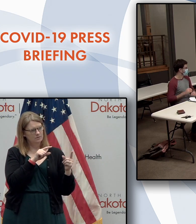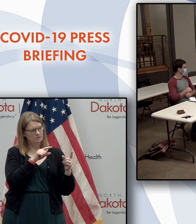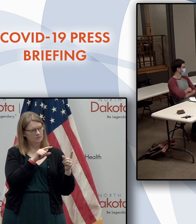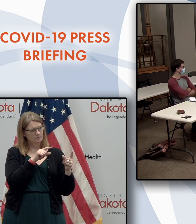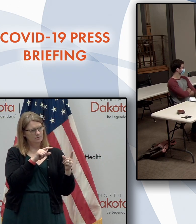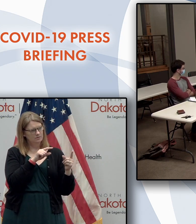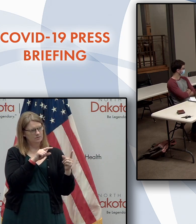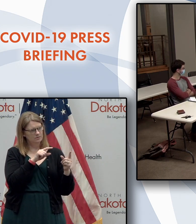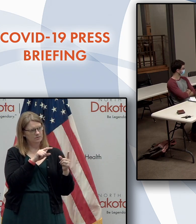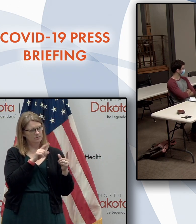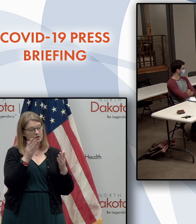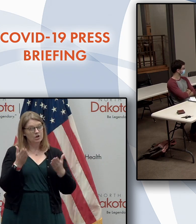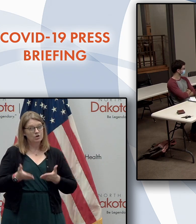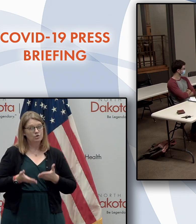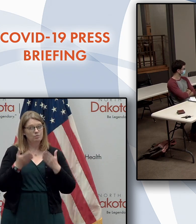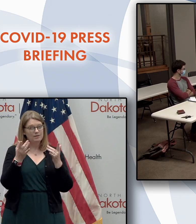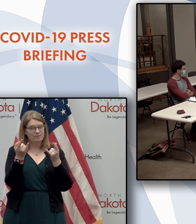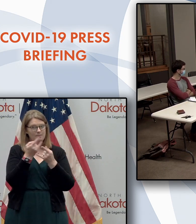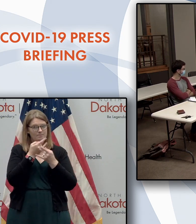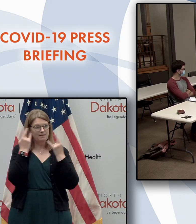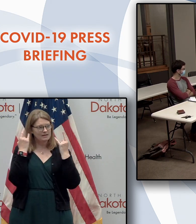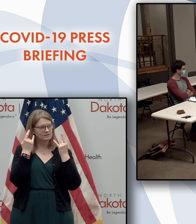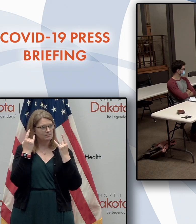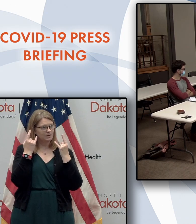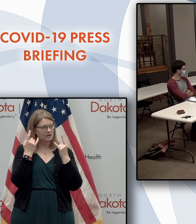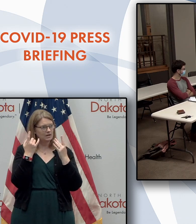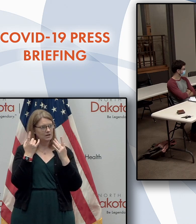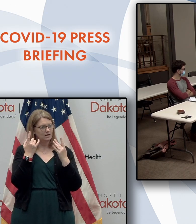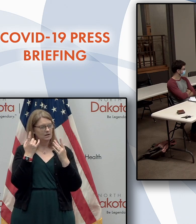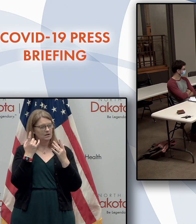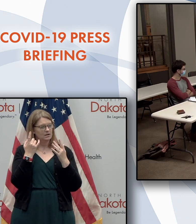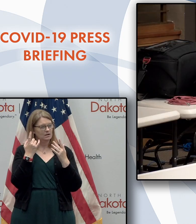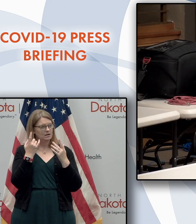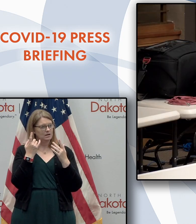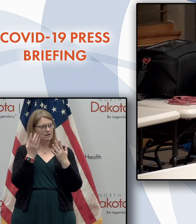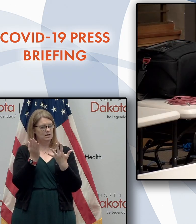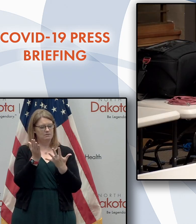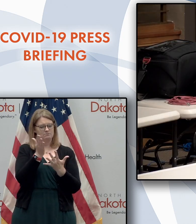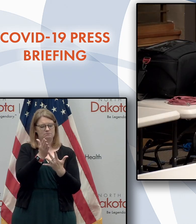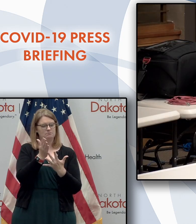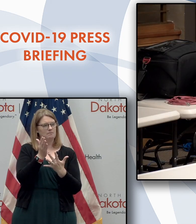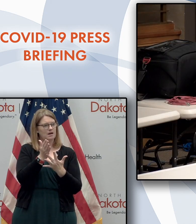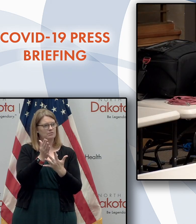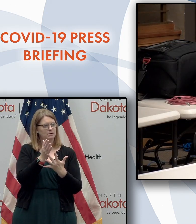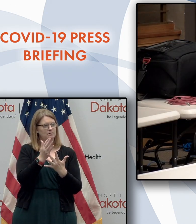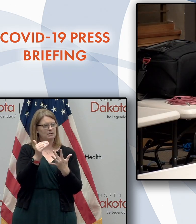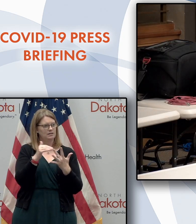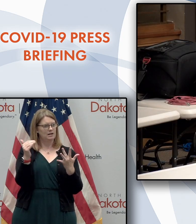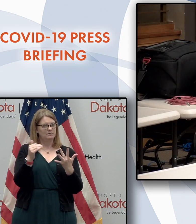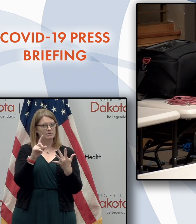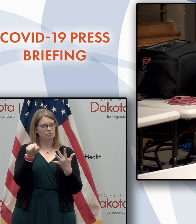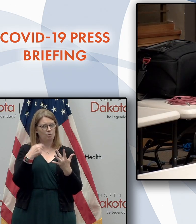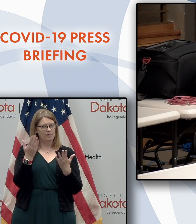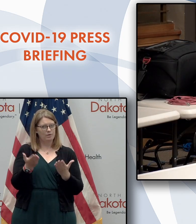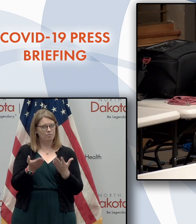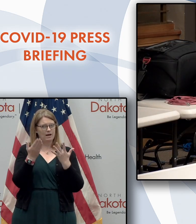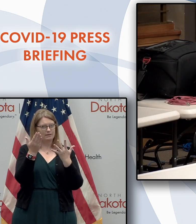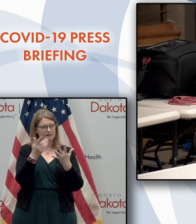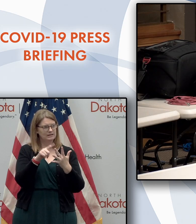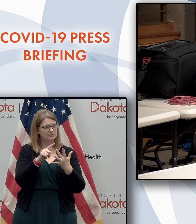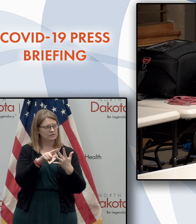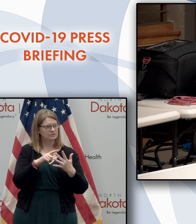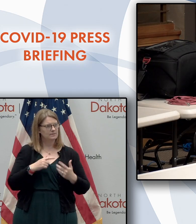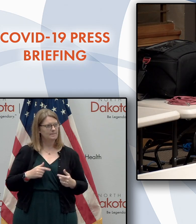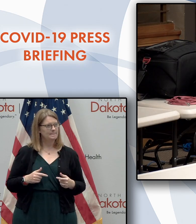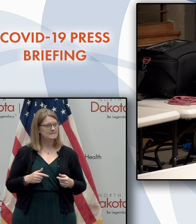mass main warrant for some counties that have been moved or are in moderate, uh, but it's just a recommendation. Meanwhile,